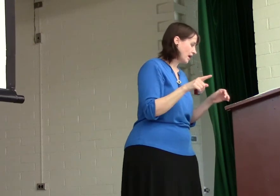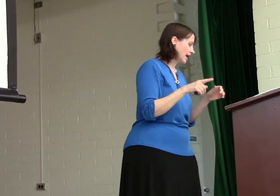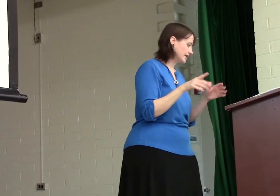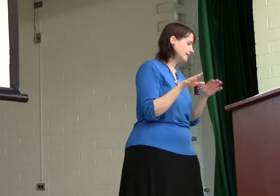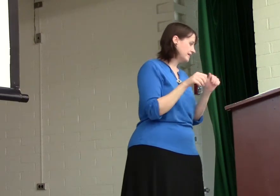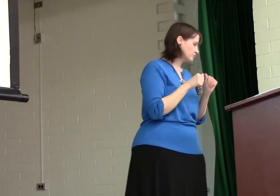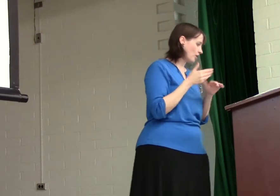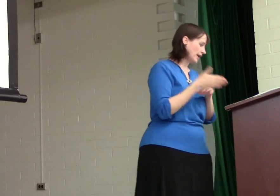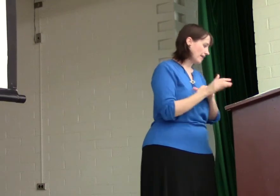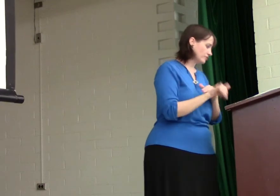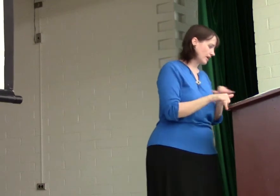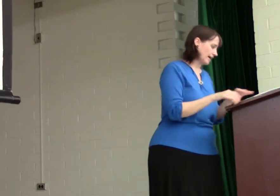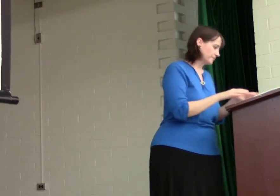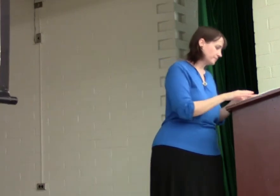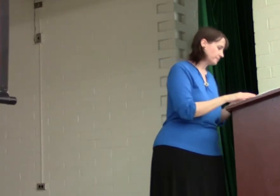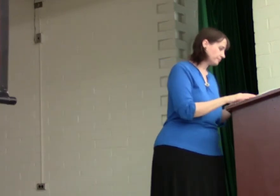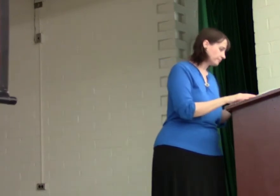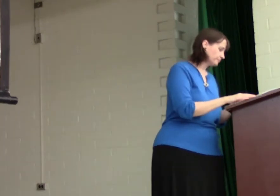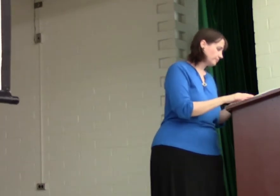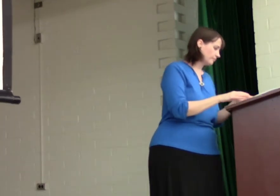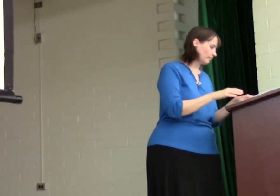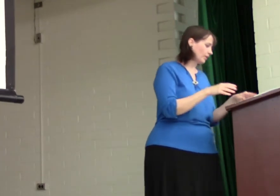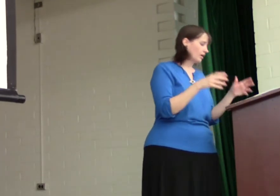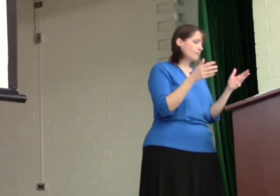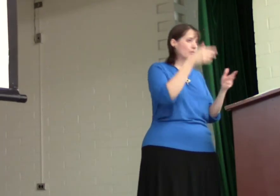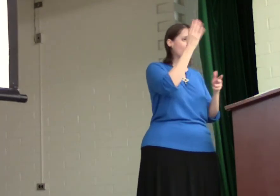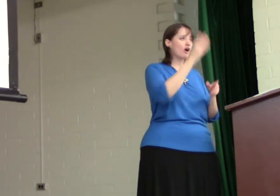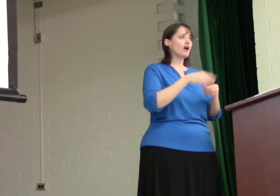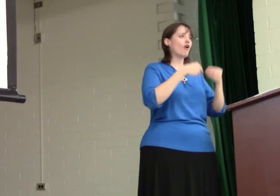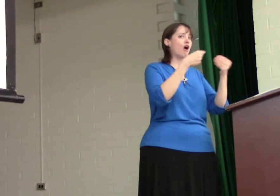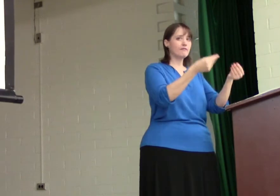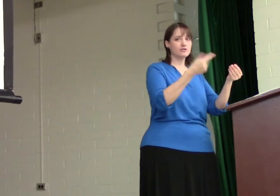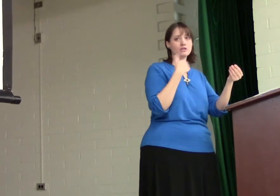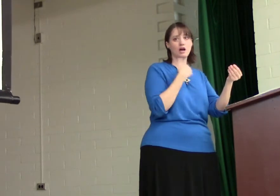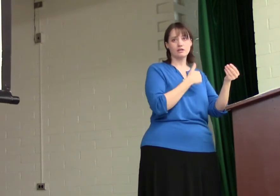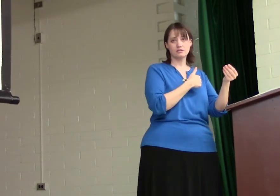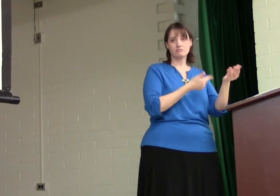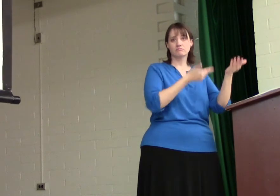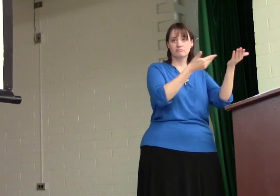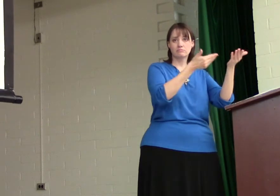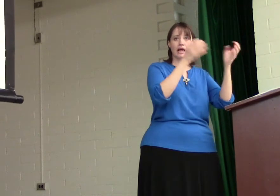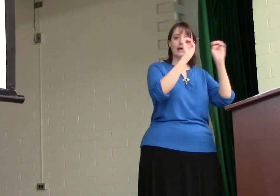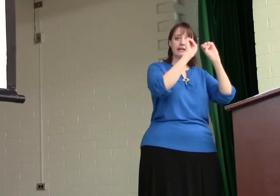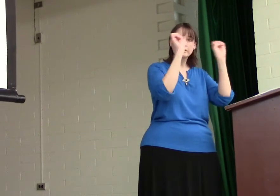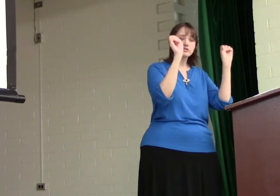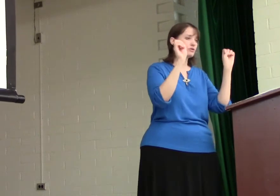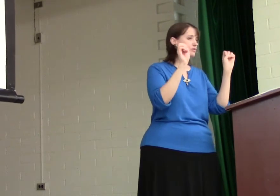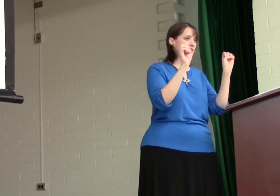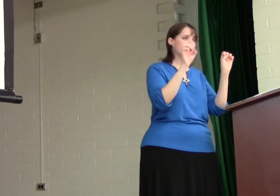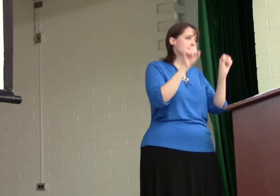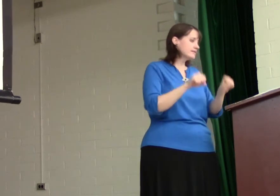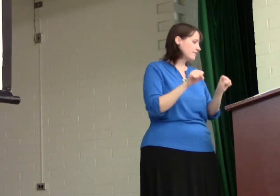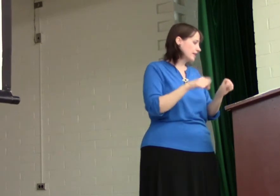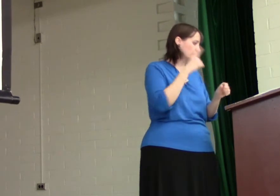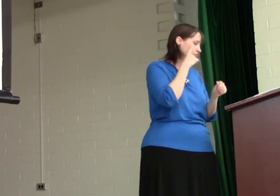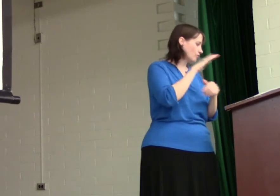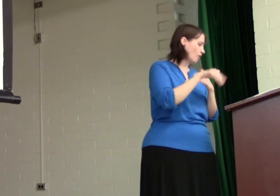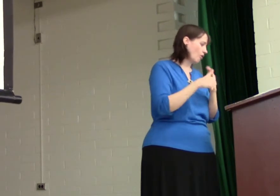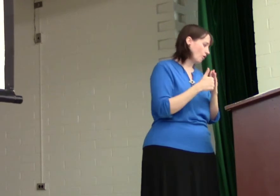and he leaves right after that. But what God offers us at Easter is available for all,